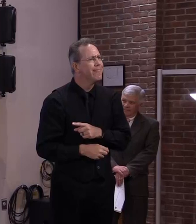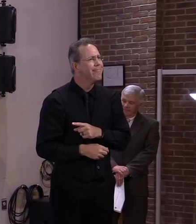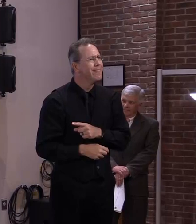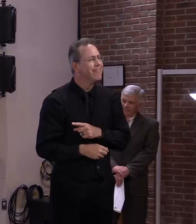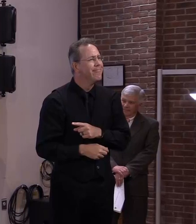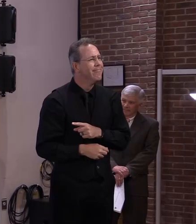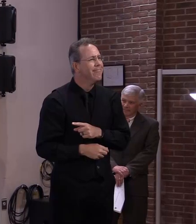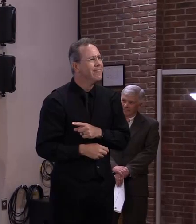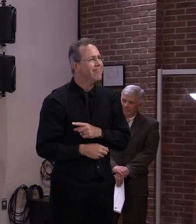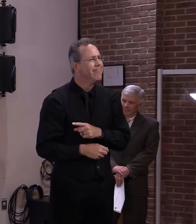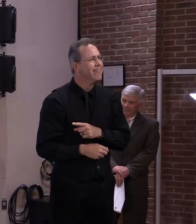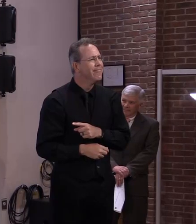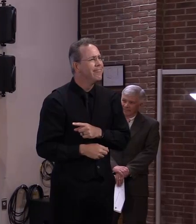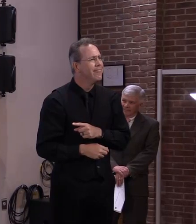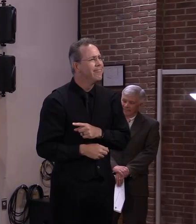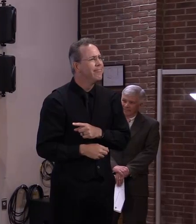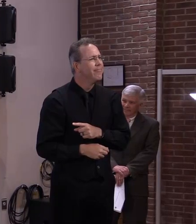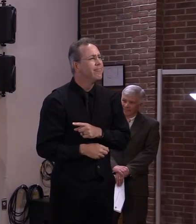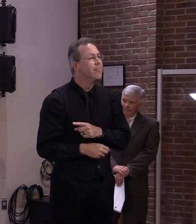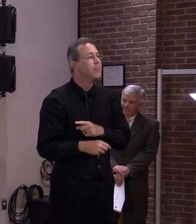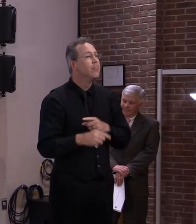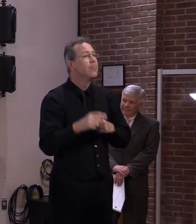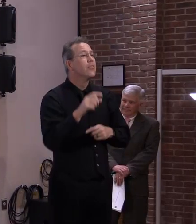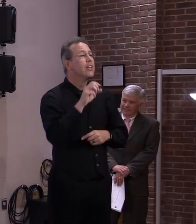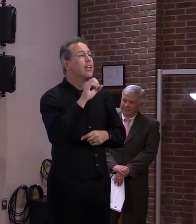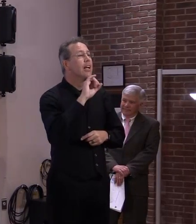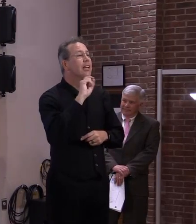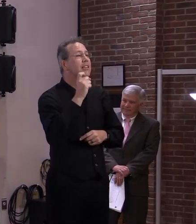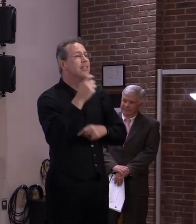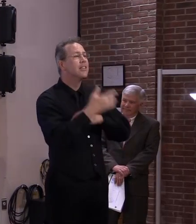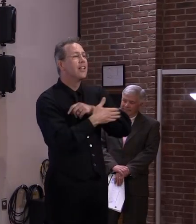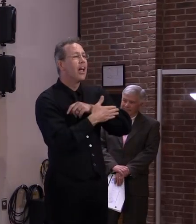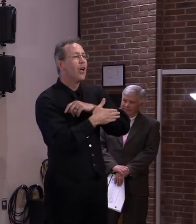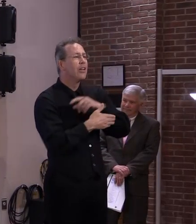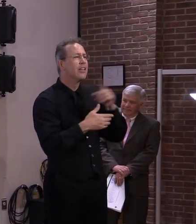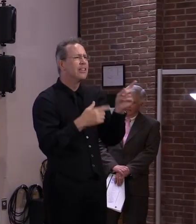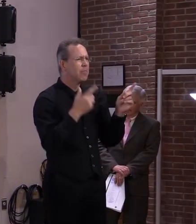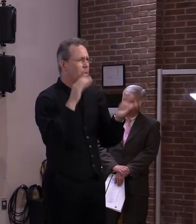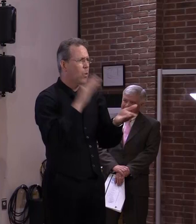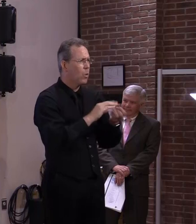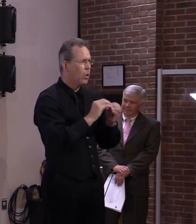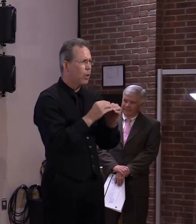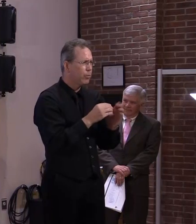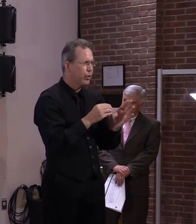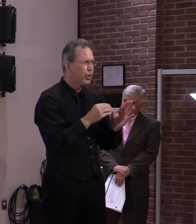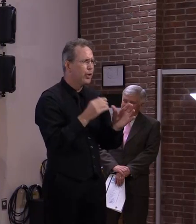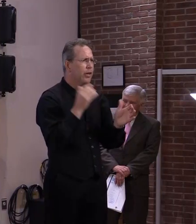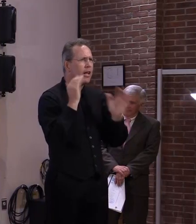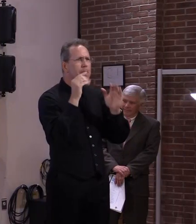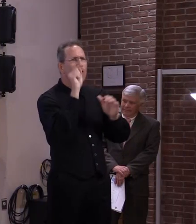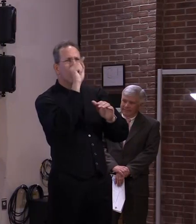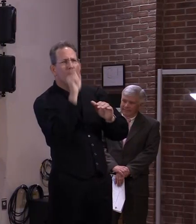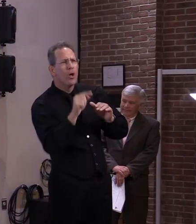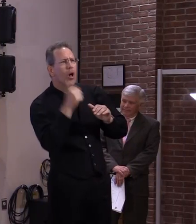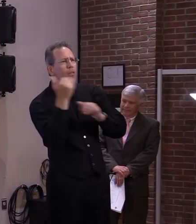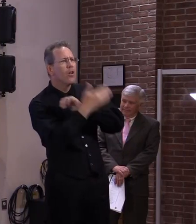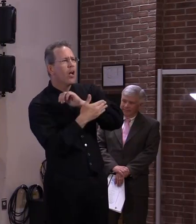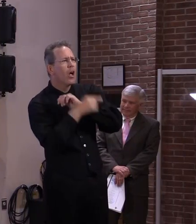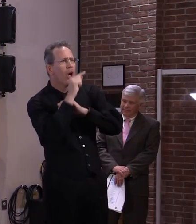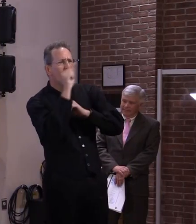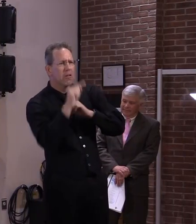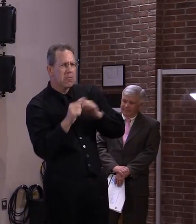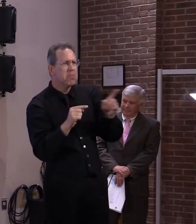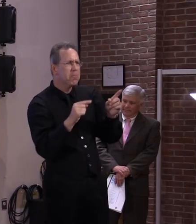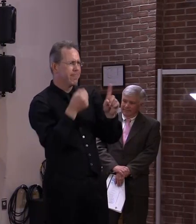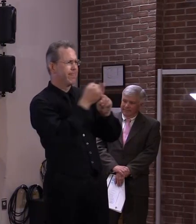obviously the essex county number does seem low and it's lower than other other counties we're trying to dig into a little